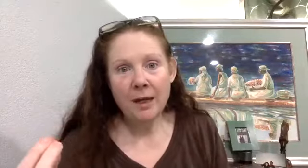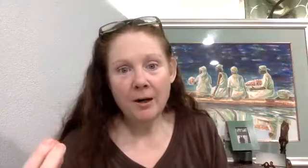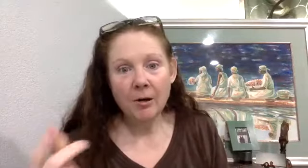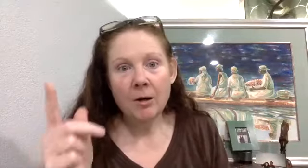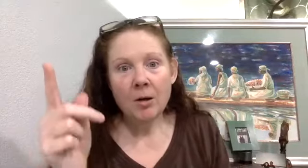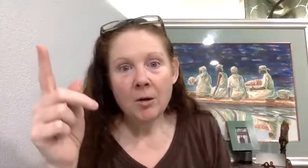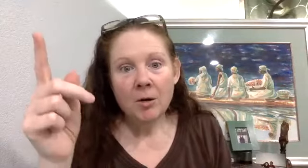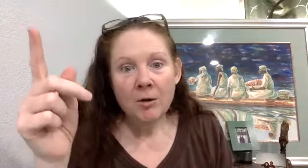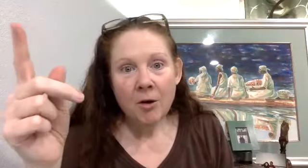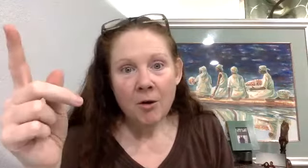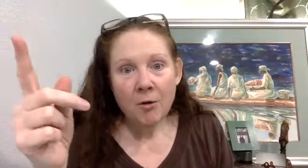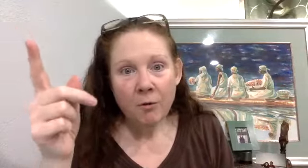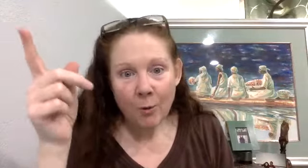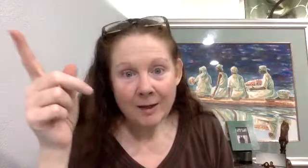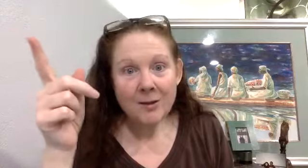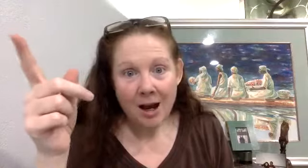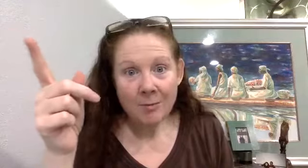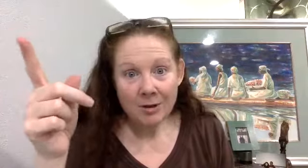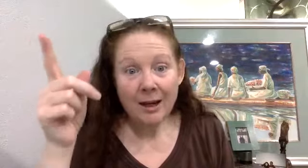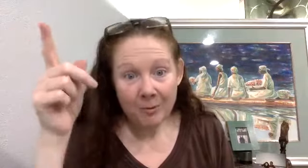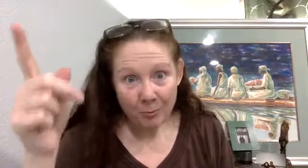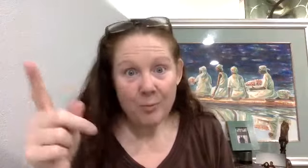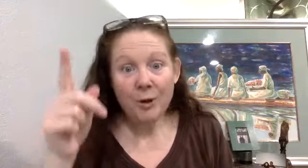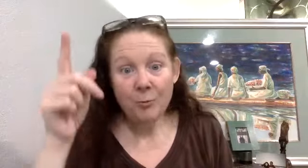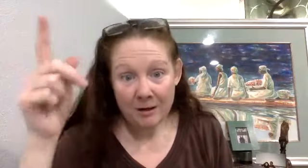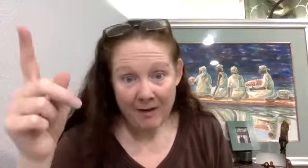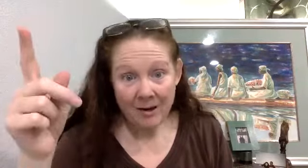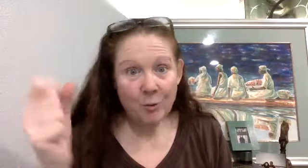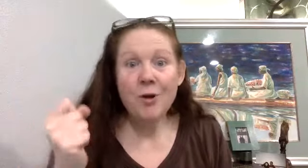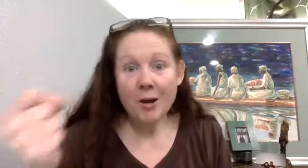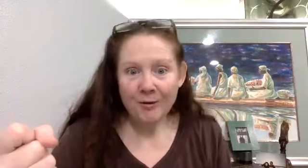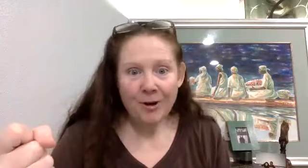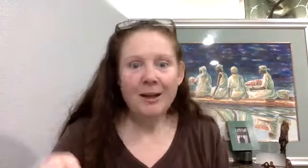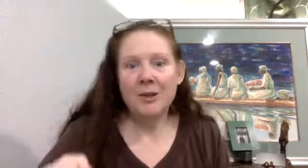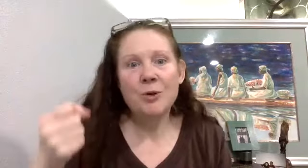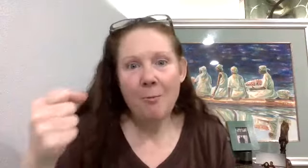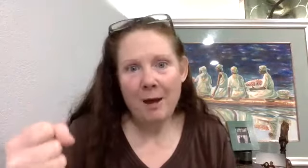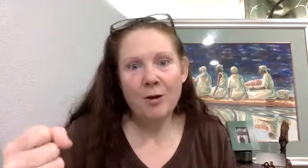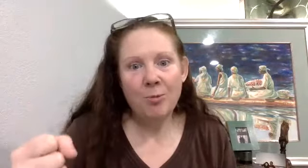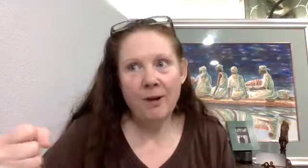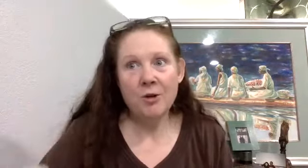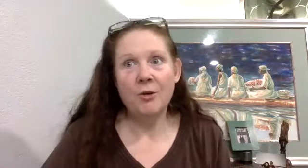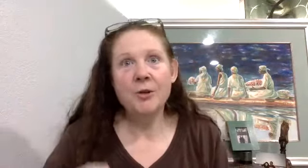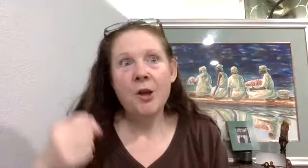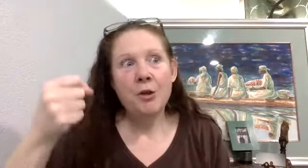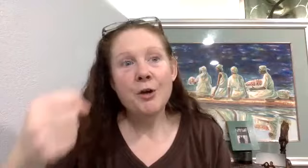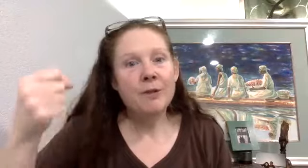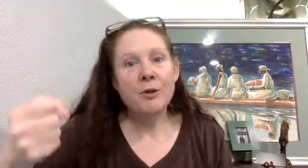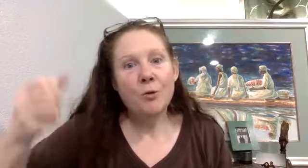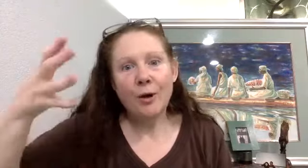here for when it's time to like rebuild, reinvent. We're not on the front lines. We're not medical professionals. Those of us who are